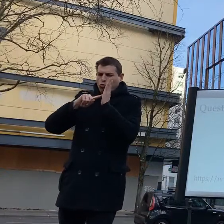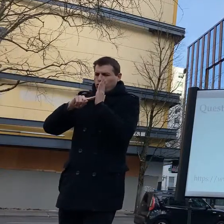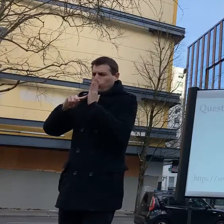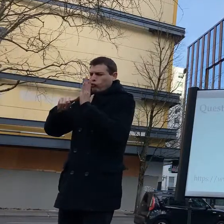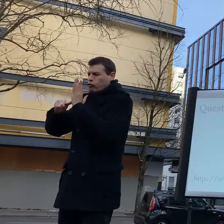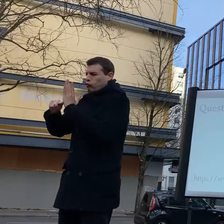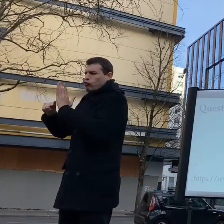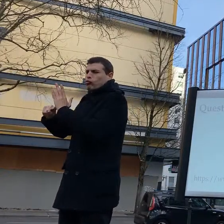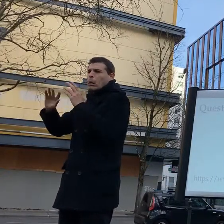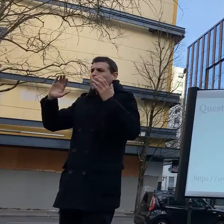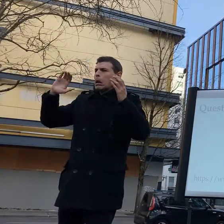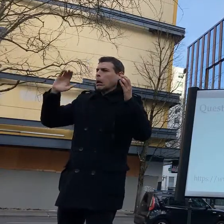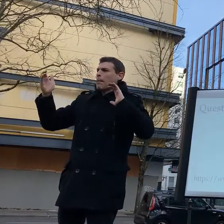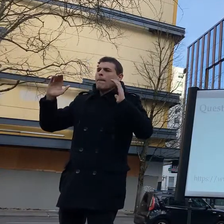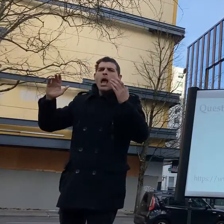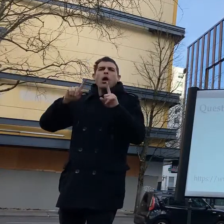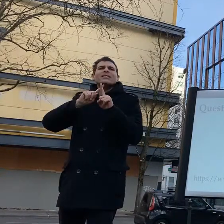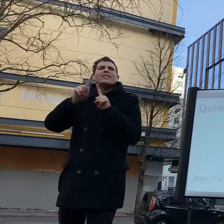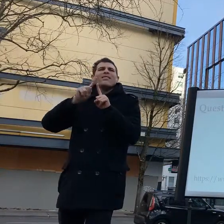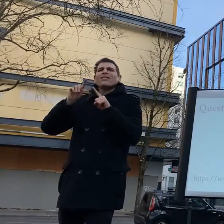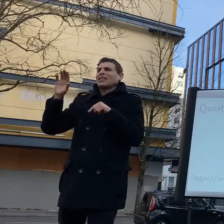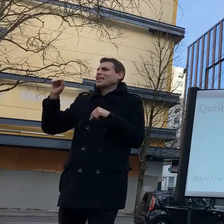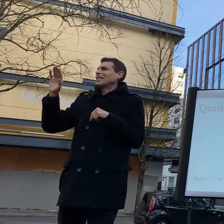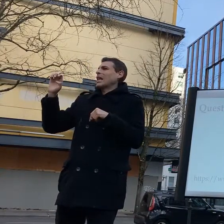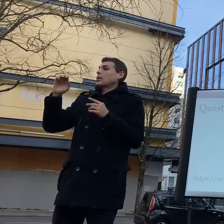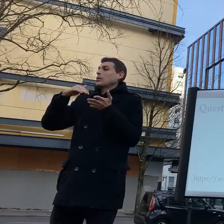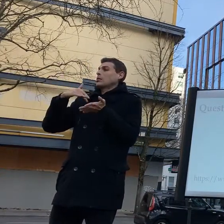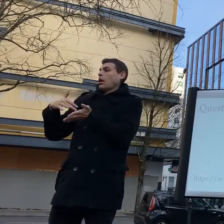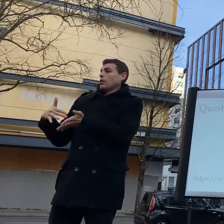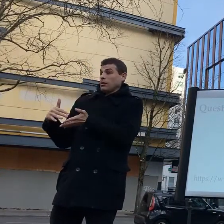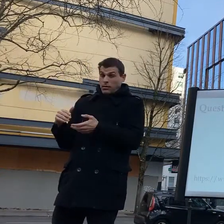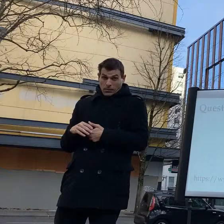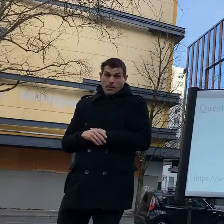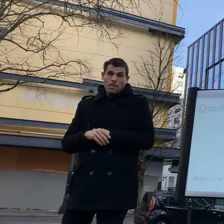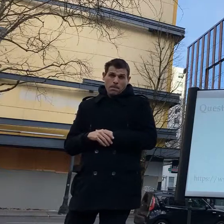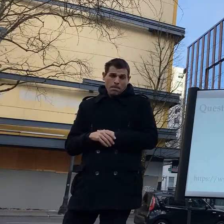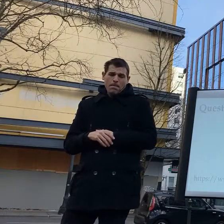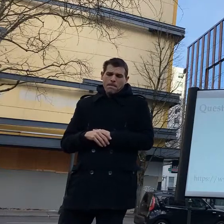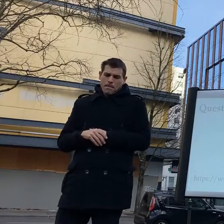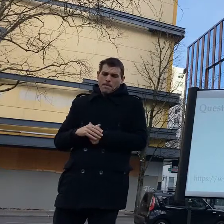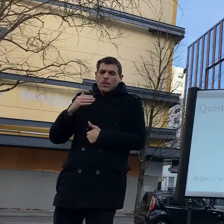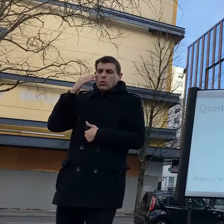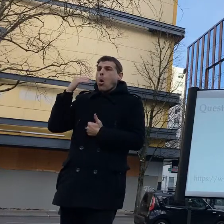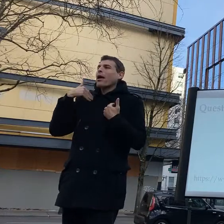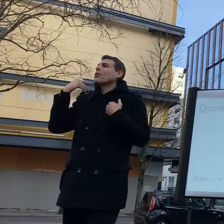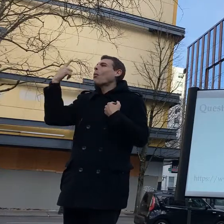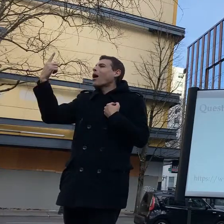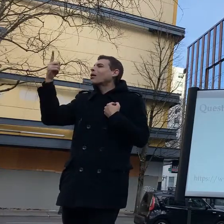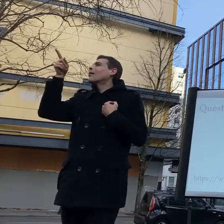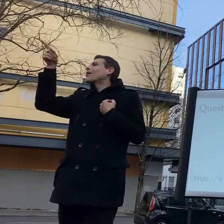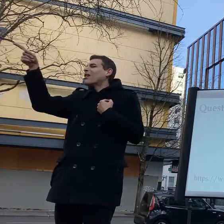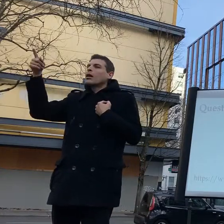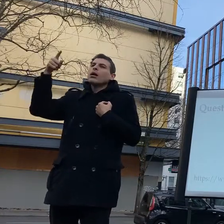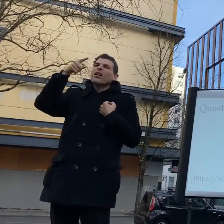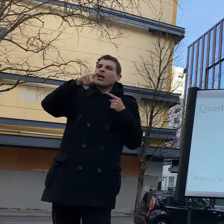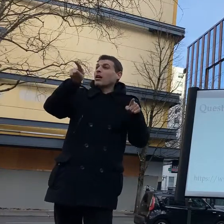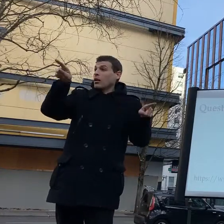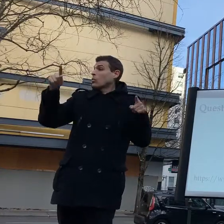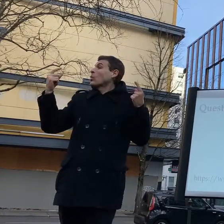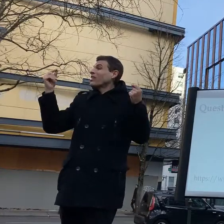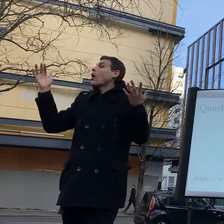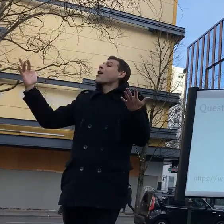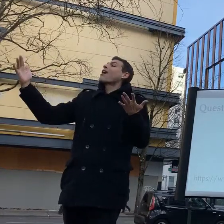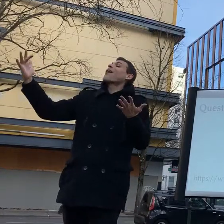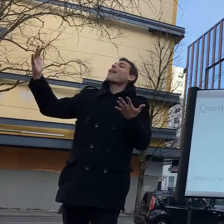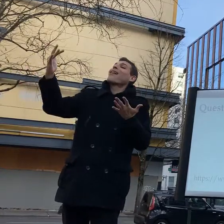because like stuff gets in through your skin and so then it goes into your capillaries and then through your blood system and through your liver and so your liver